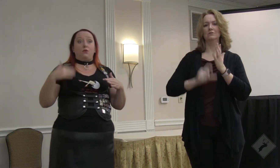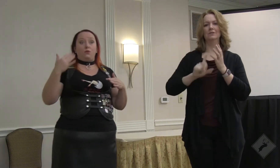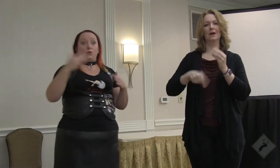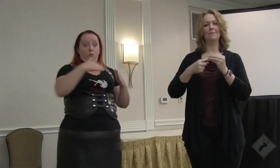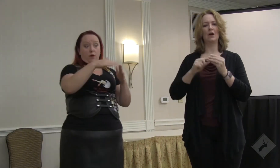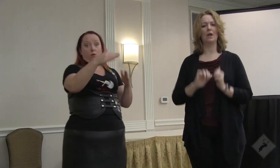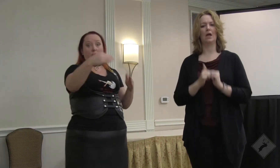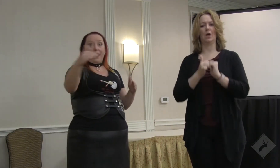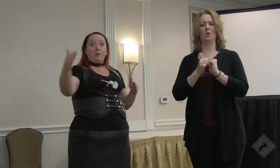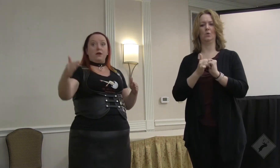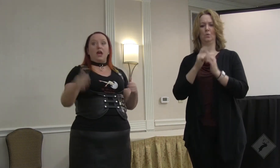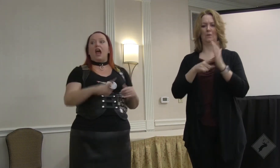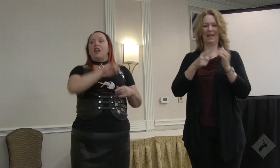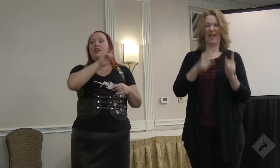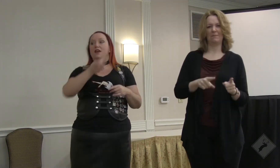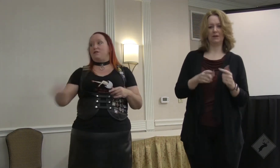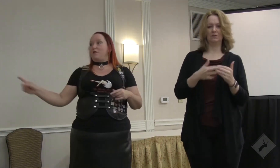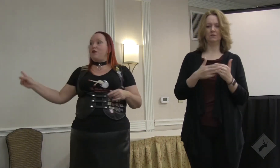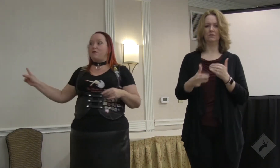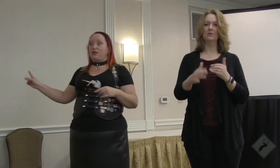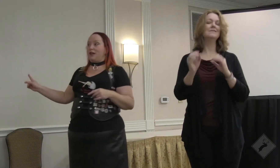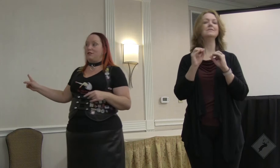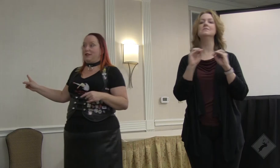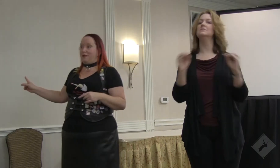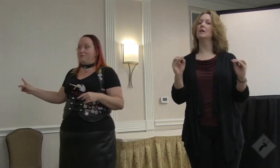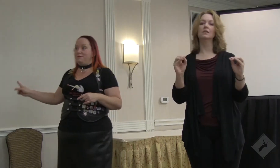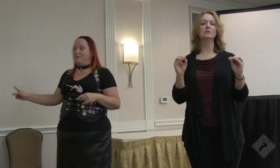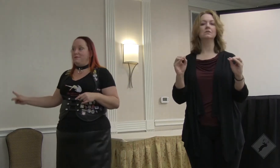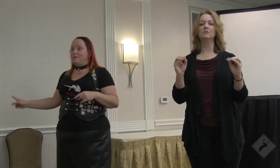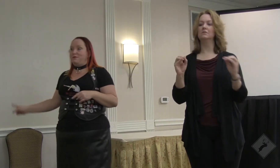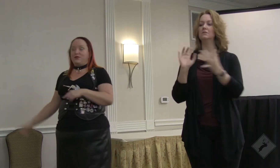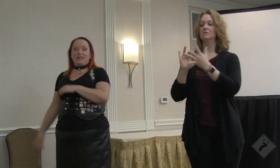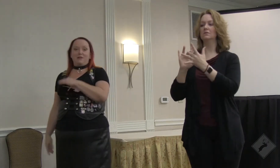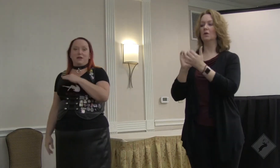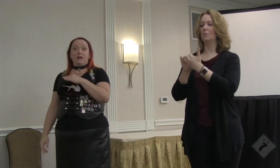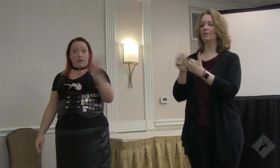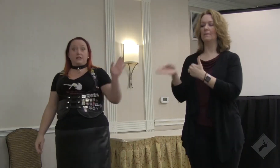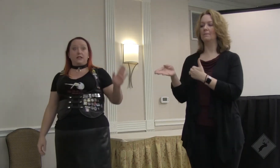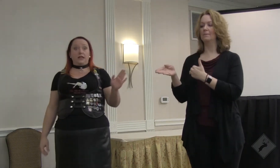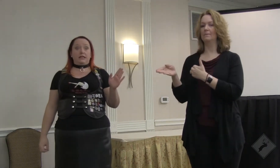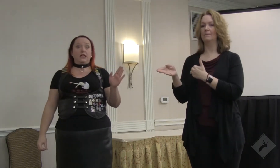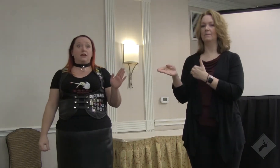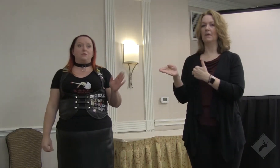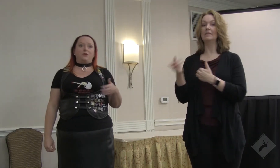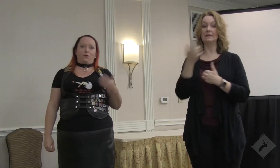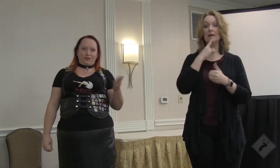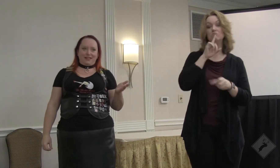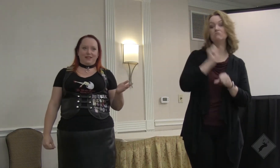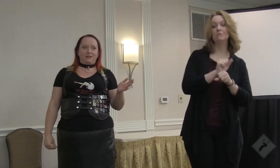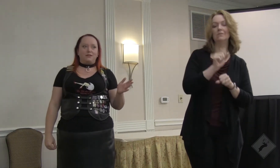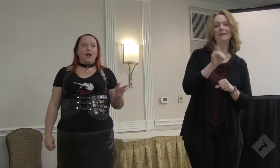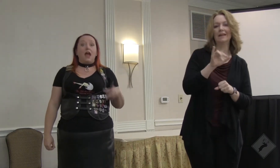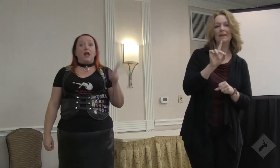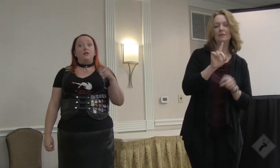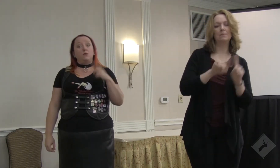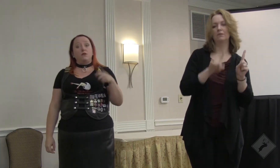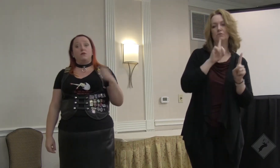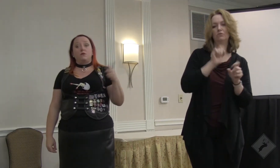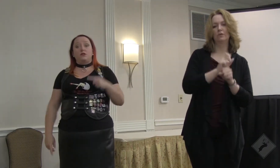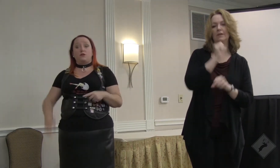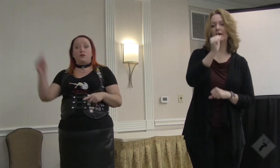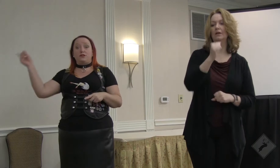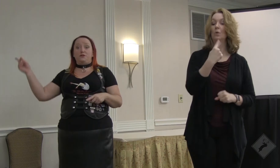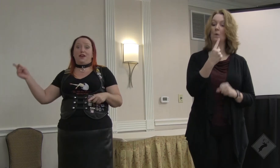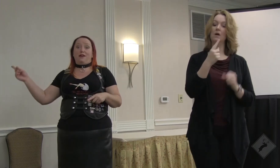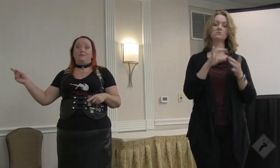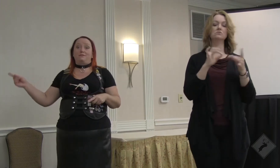how, about what happened. None of them have reached out to him for a statement. Now they said they did, but of course they didn't. And even one